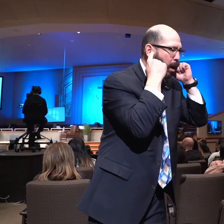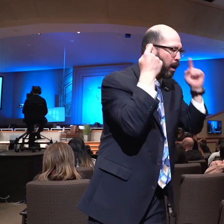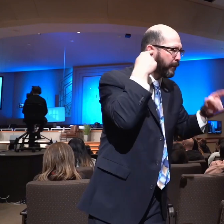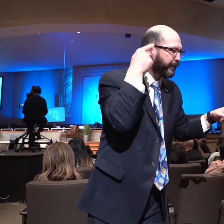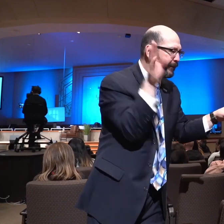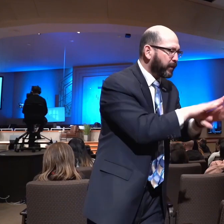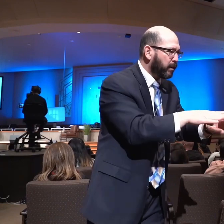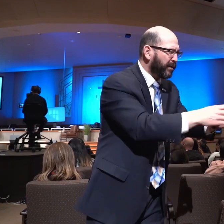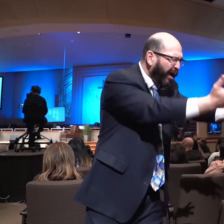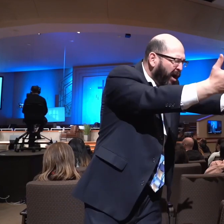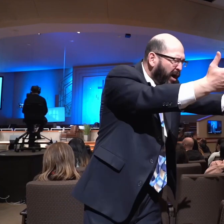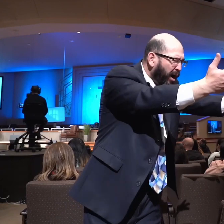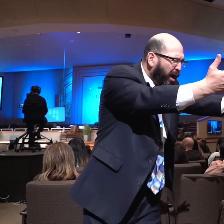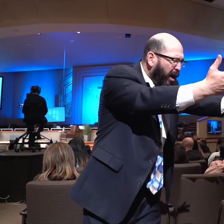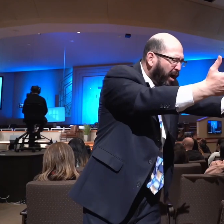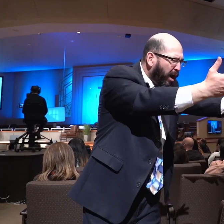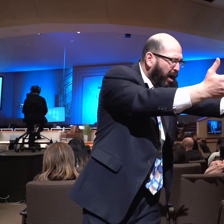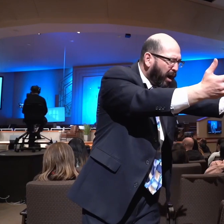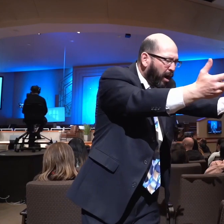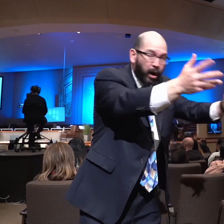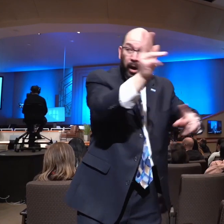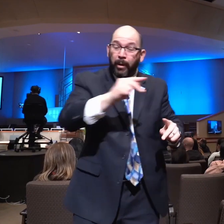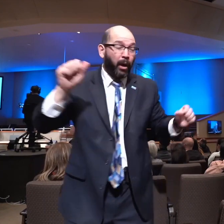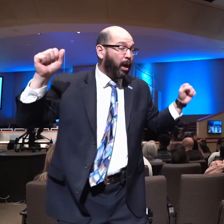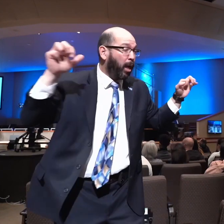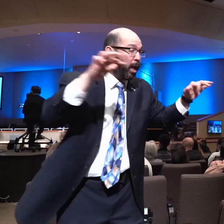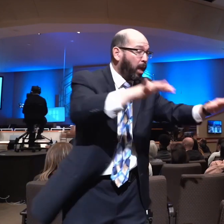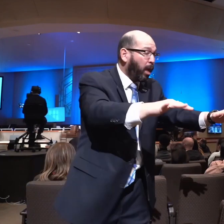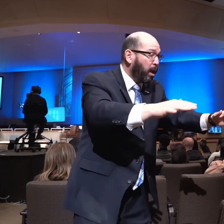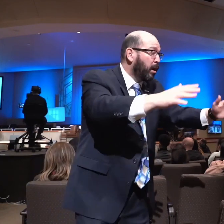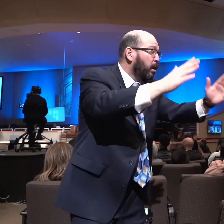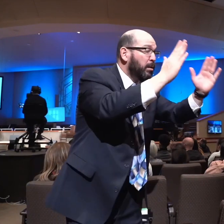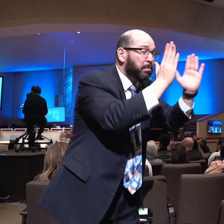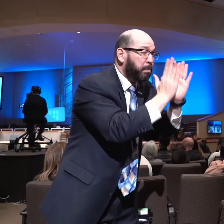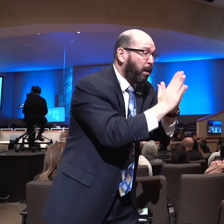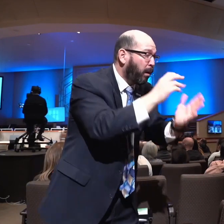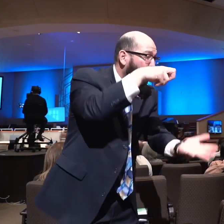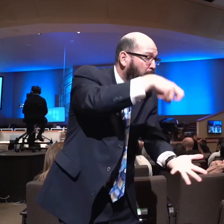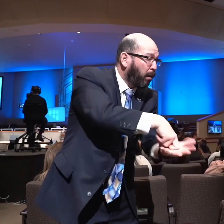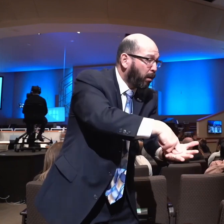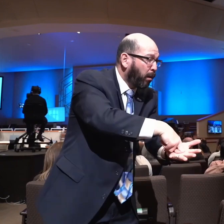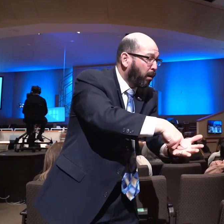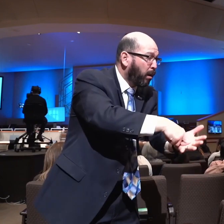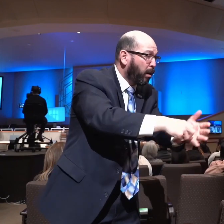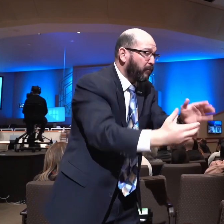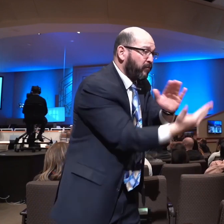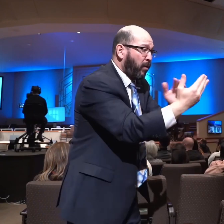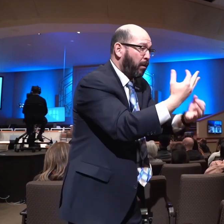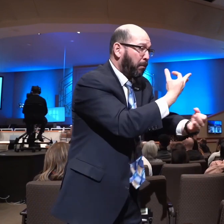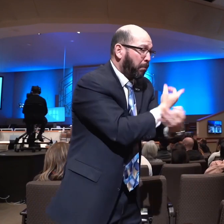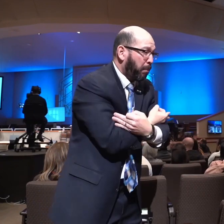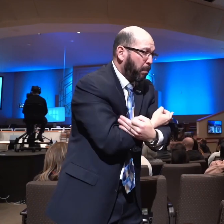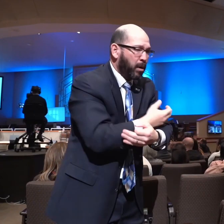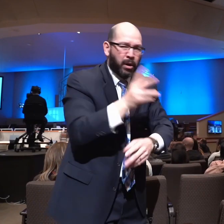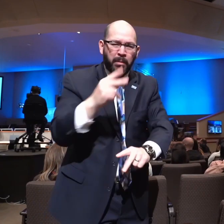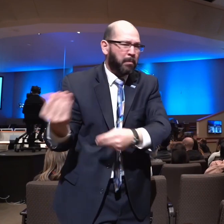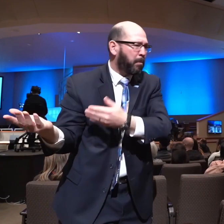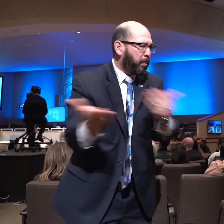And people that would then kneel down before a statue of Buddha. People that would bring money. I've seen it many times. People that would bring